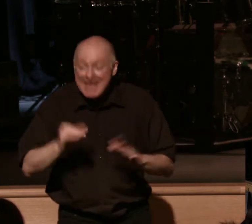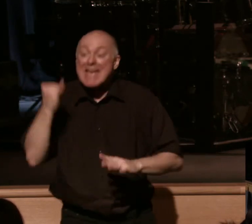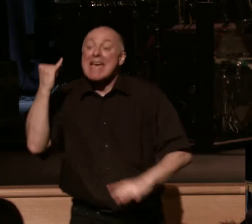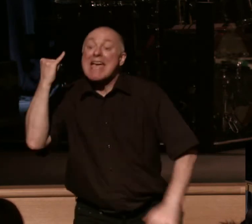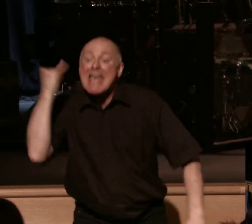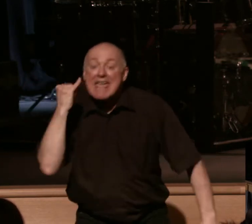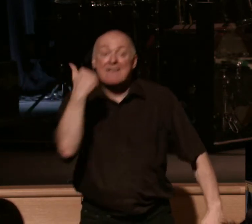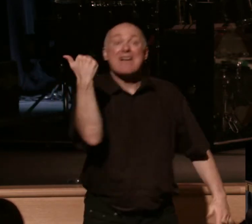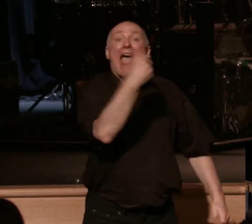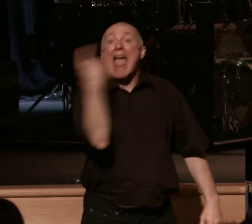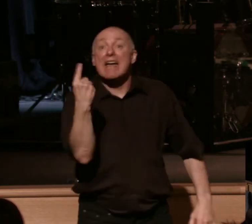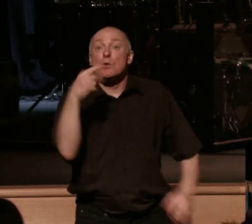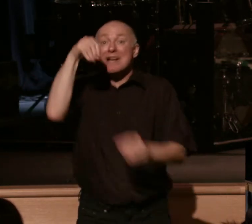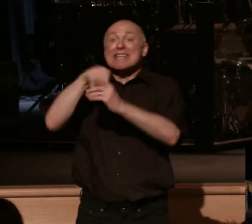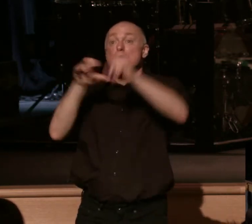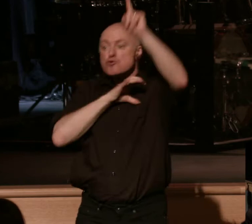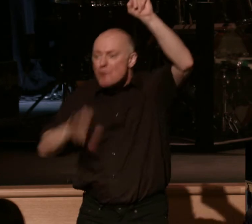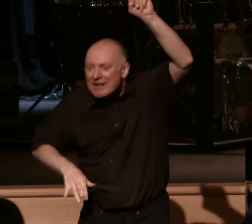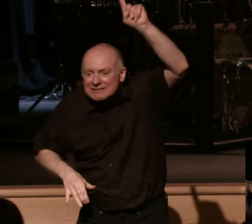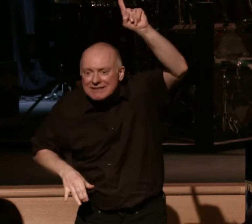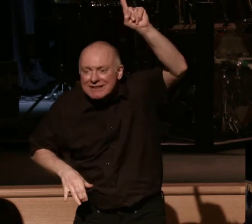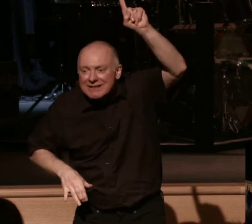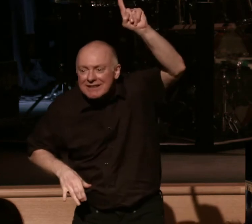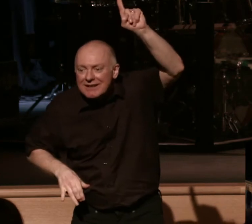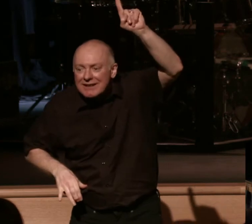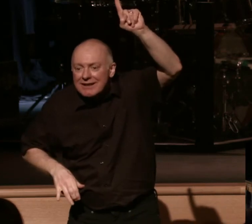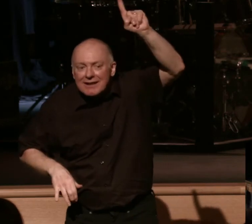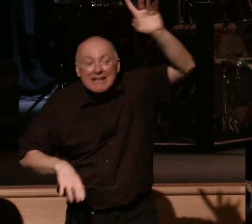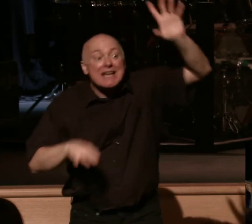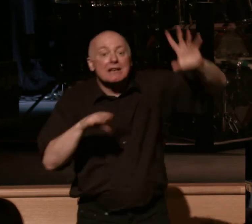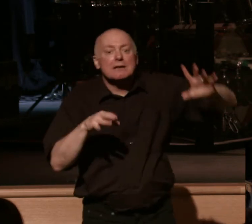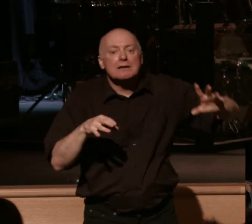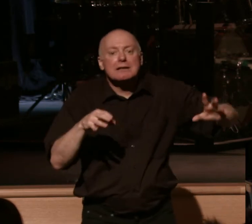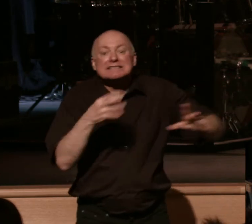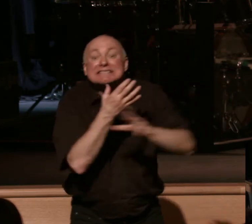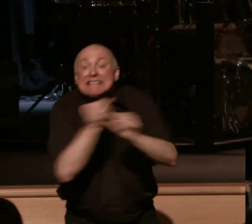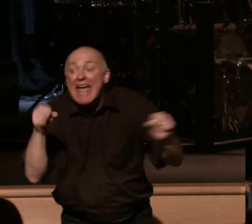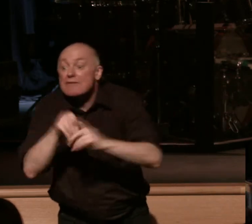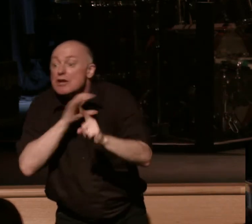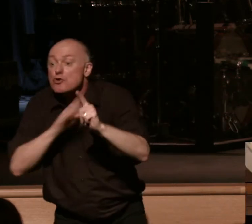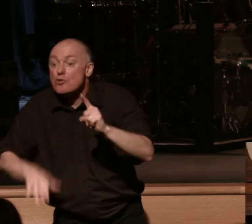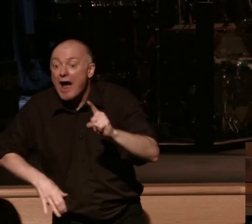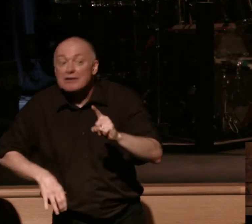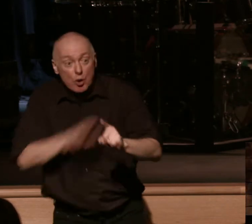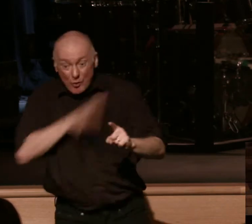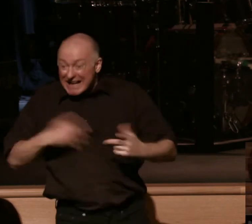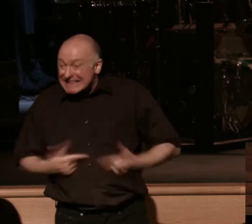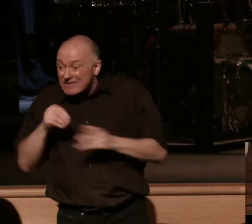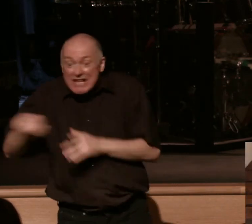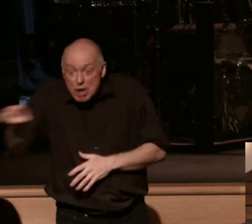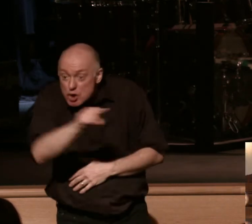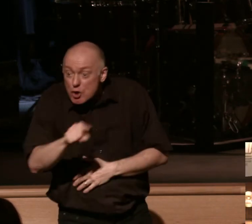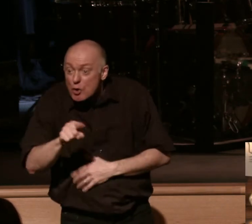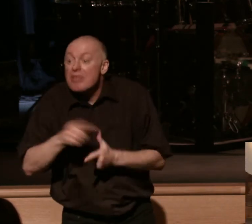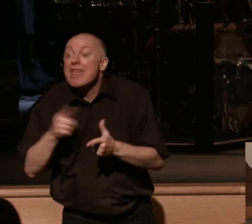is in Christ, saved in Christ, Christ lives in you. Notice, he is a what? He is a